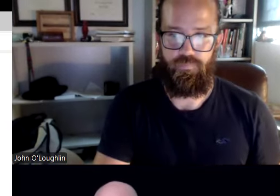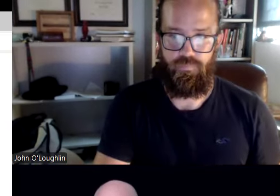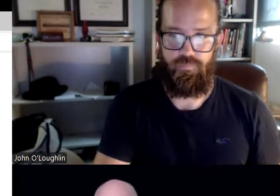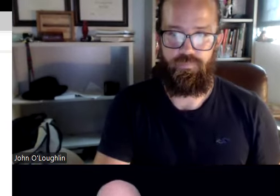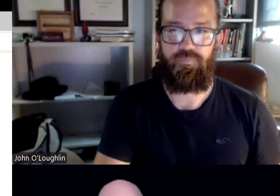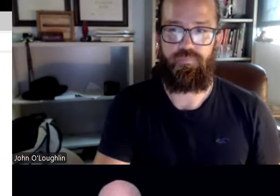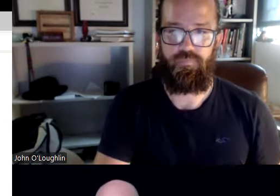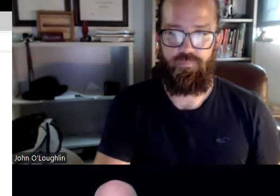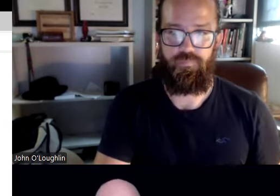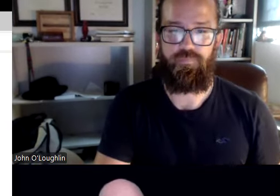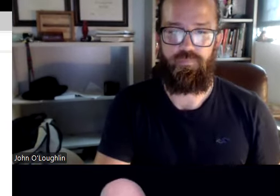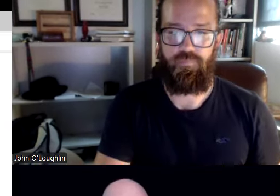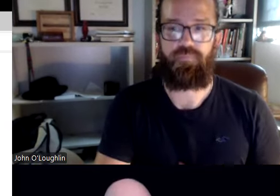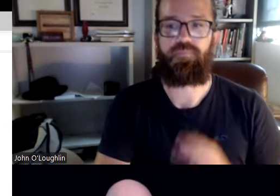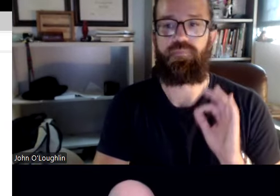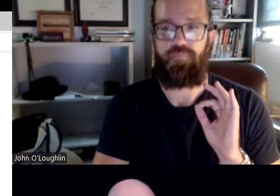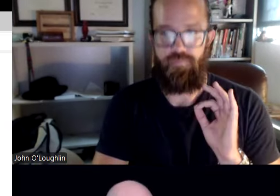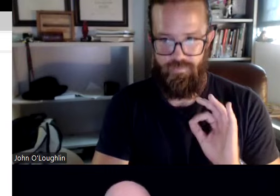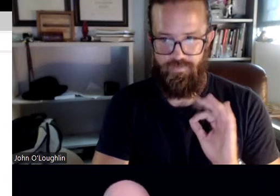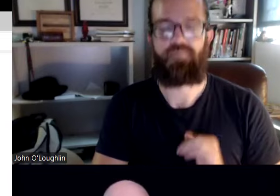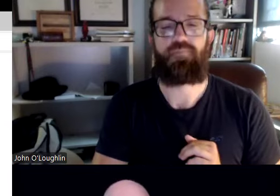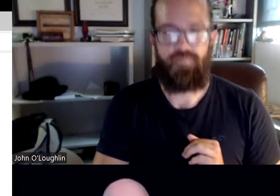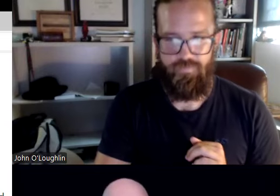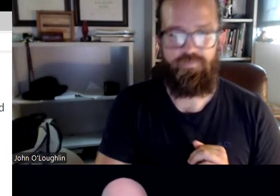outcomes that we're going to focus on